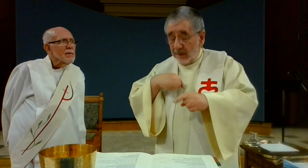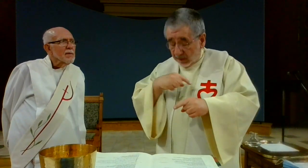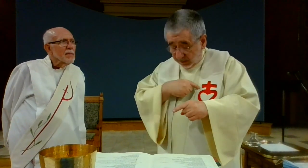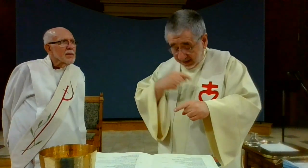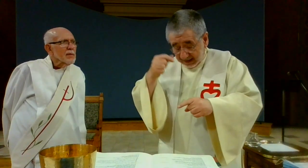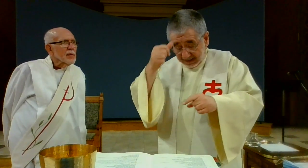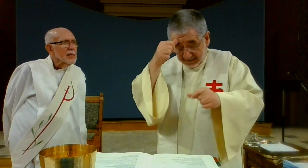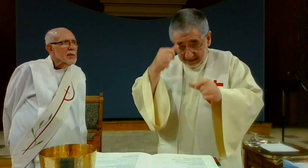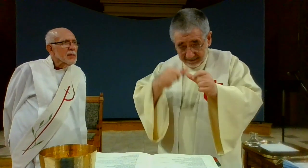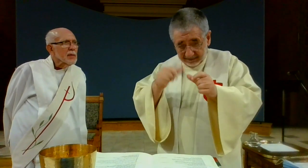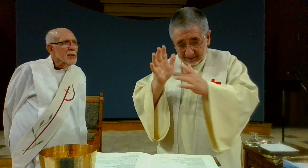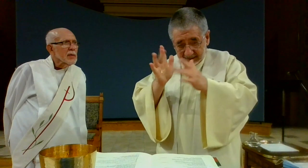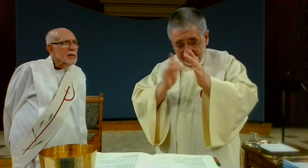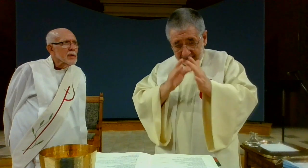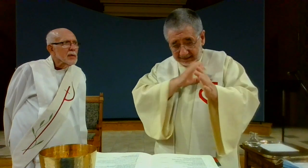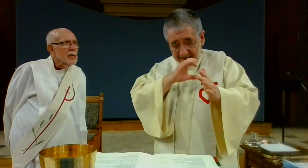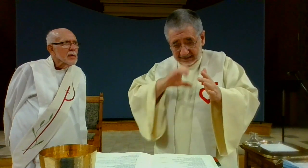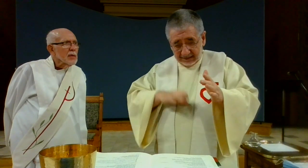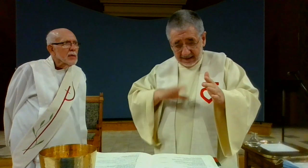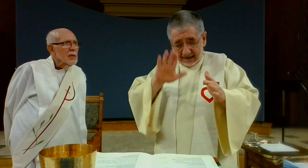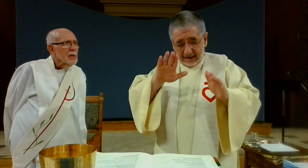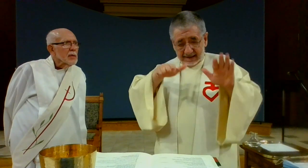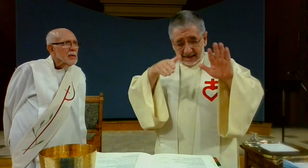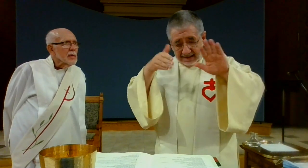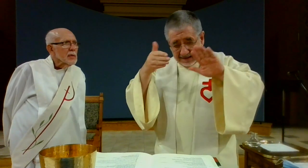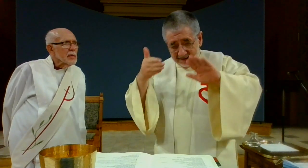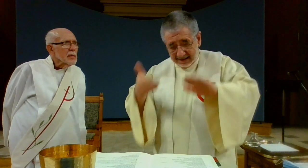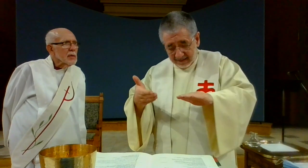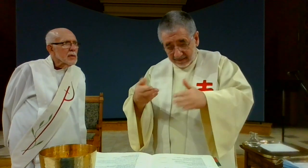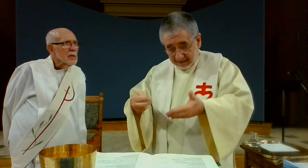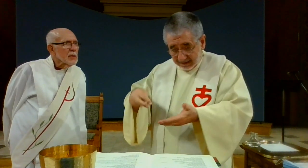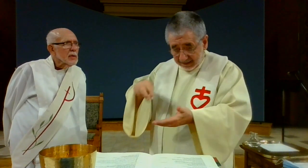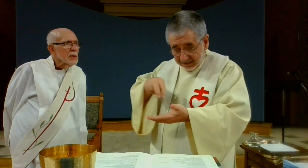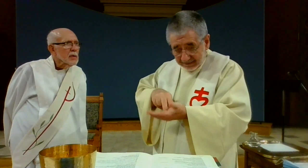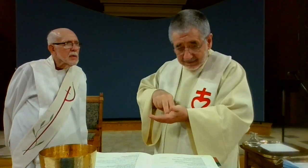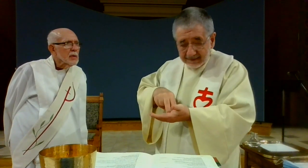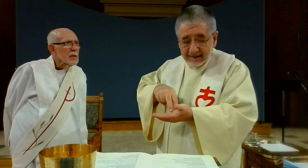therefore as we celebrate the memorial of his death and resurrection